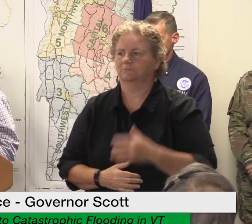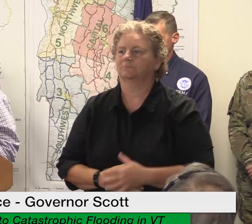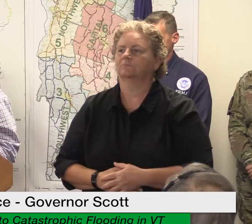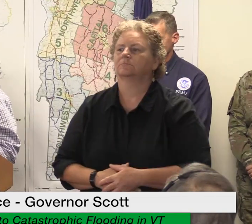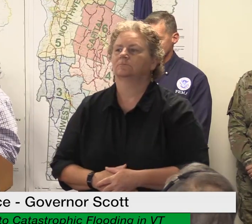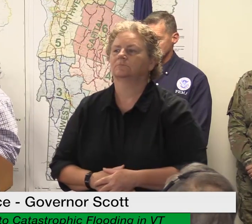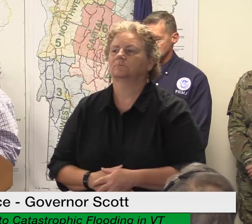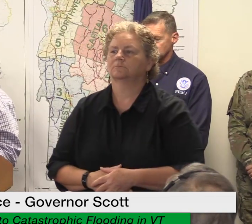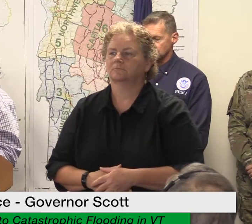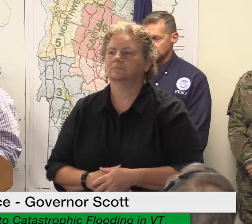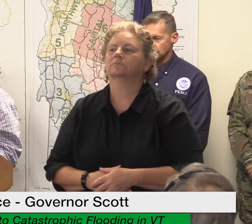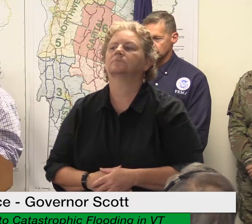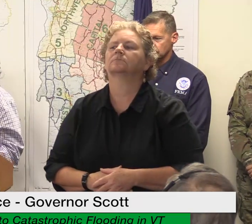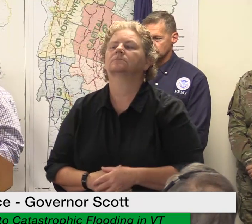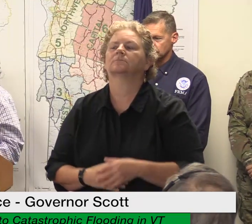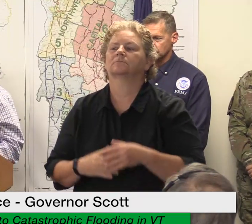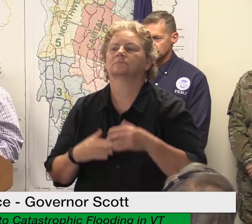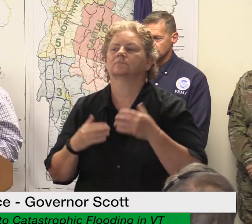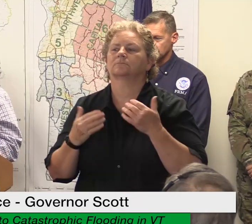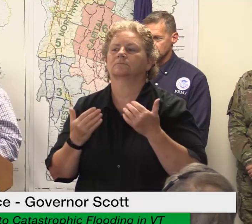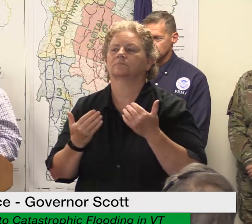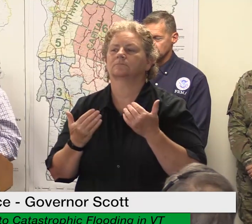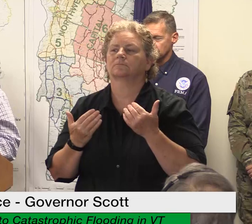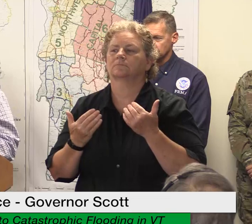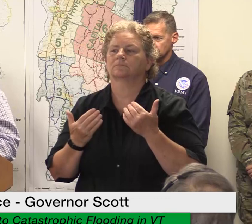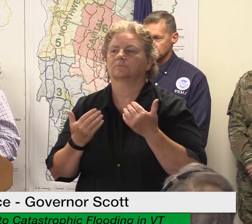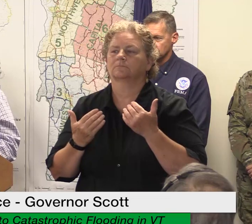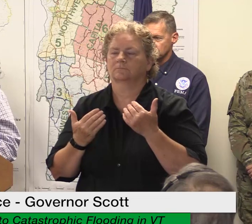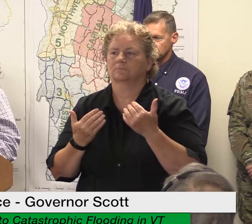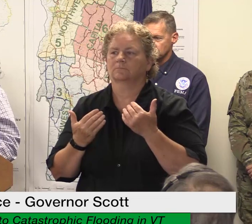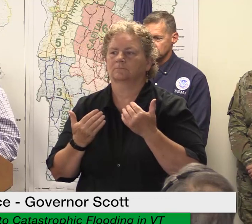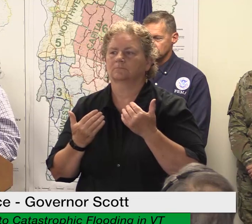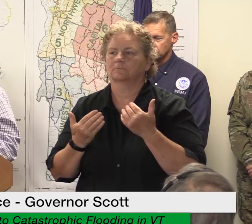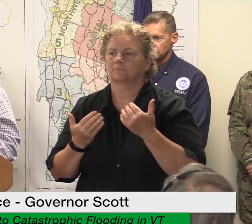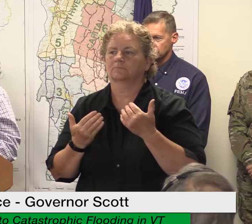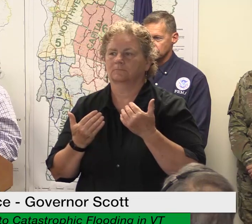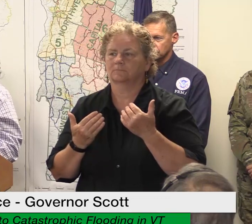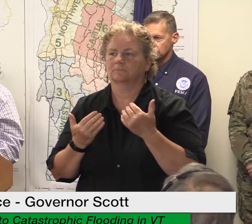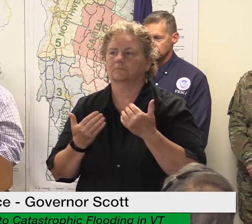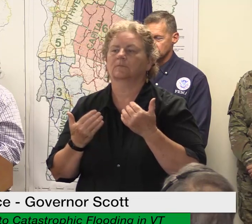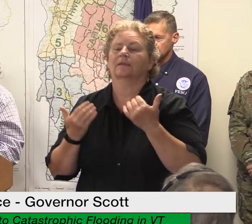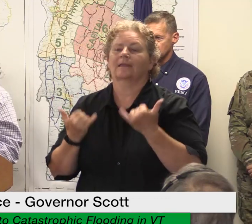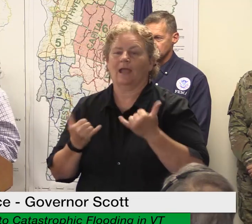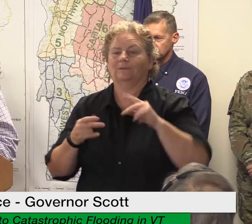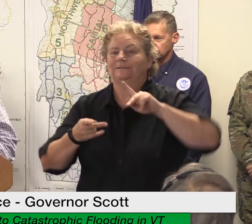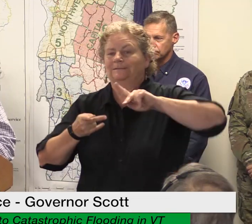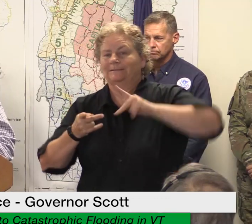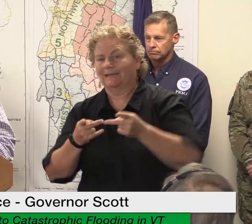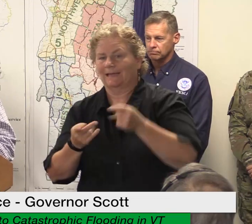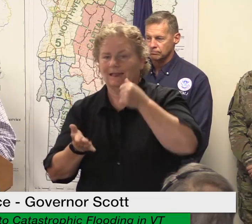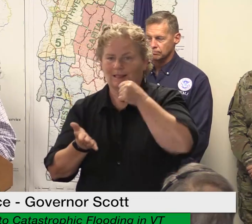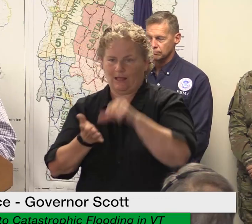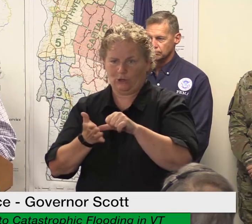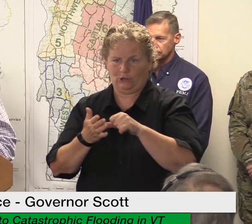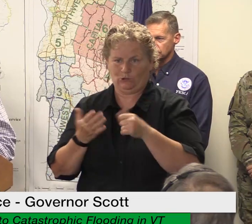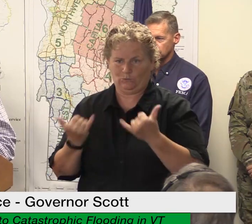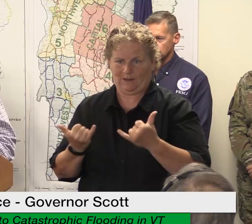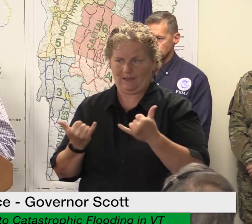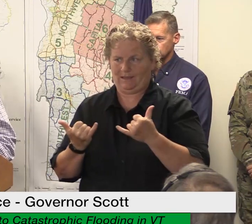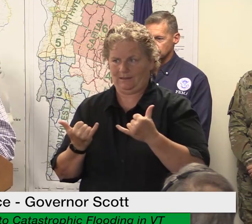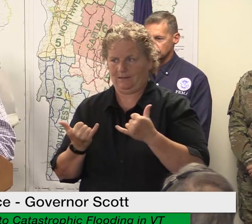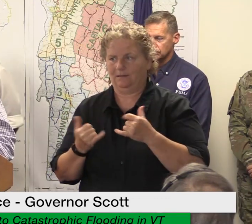asking to have a usda declaration related to the flood event so the data is still being collected on that